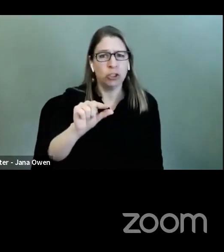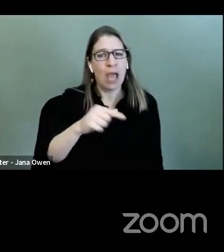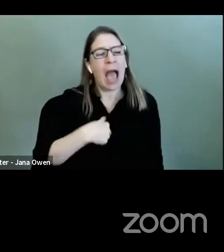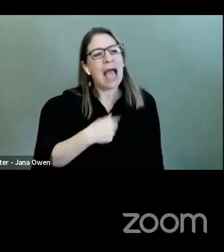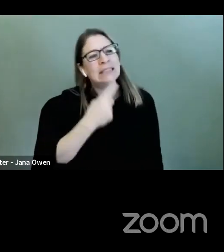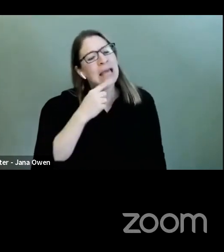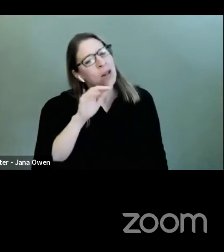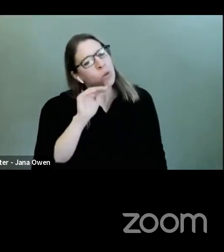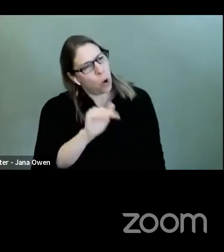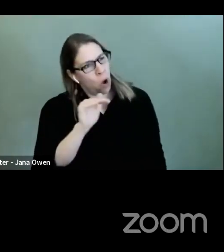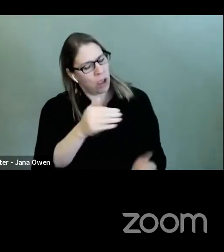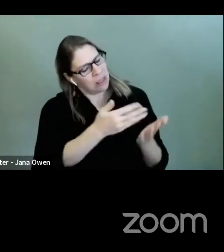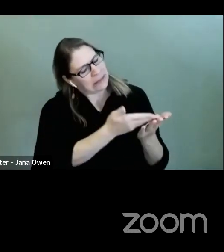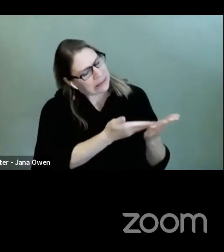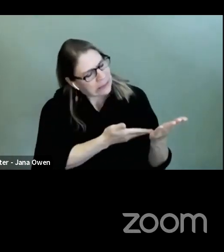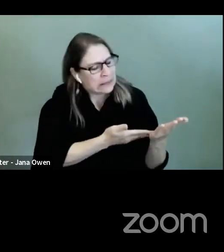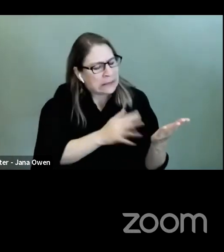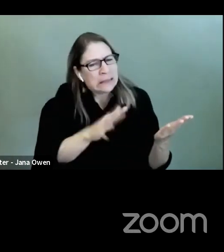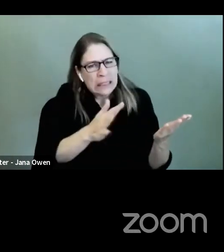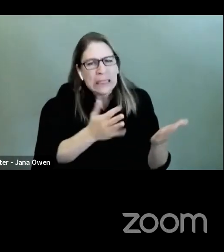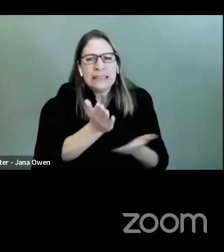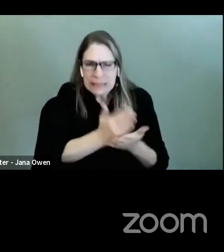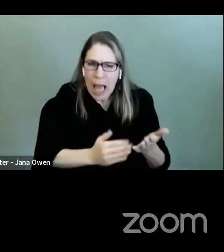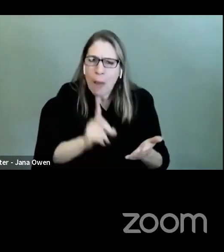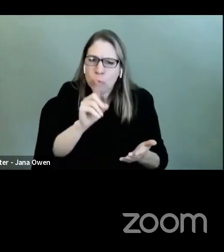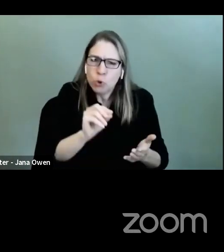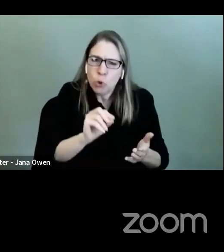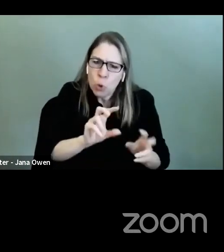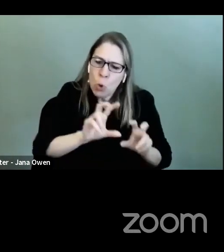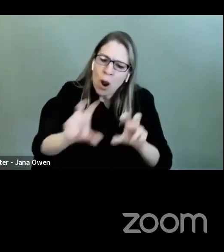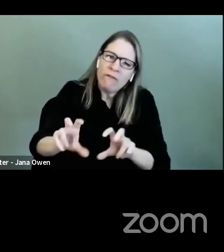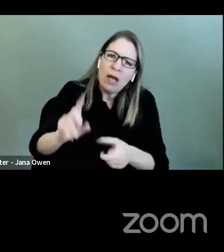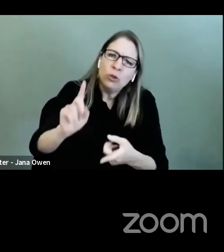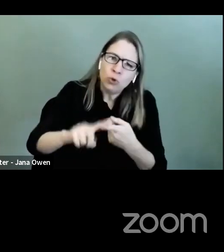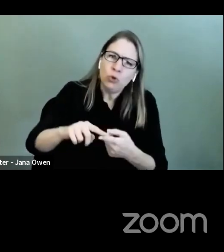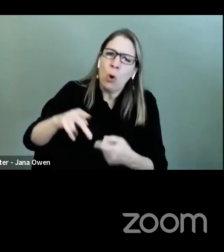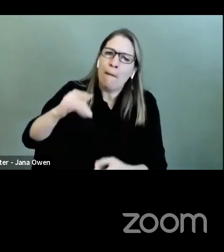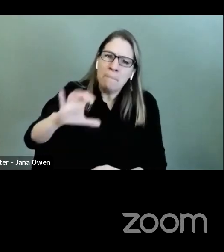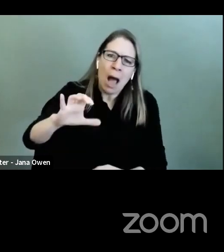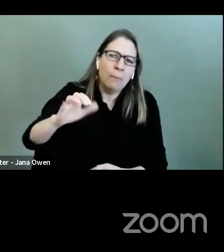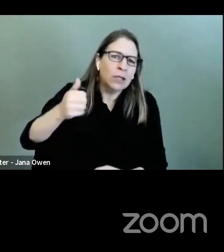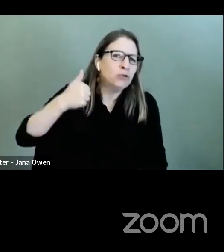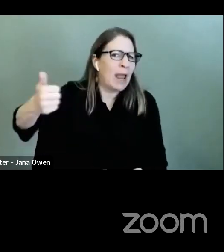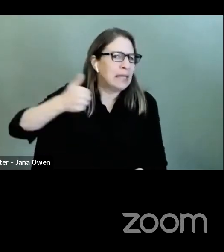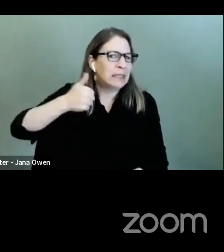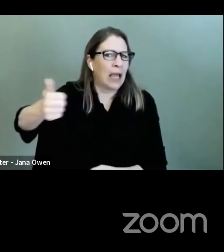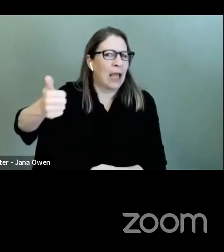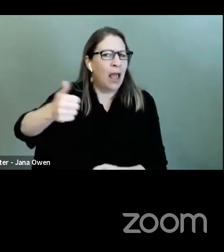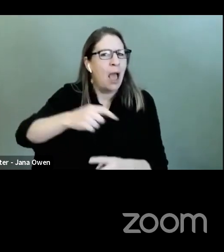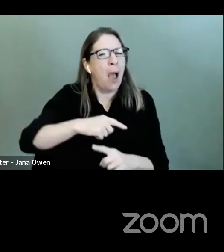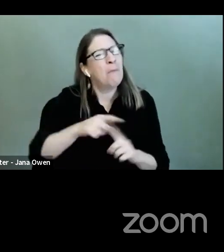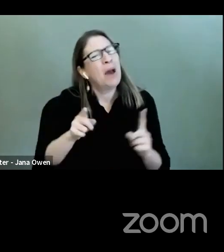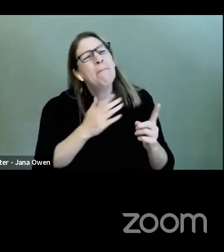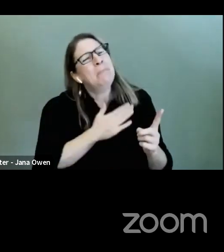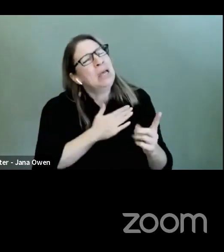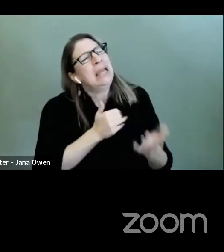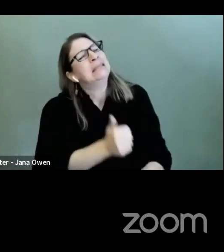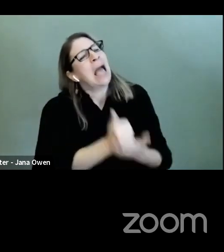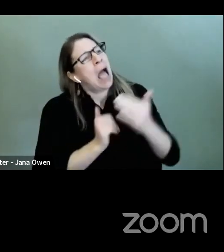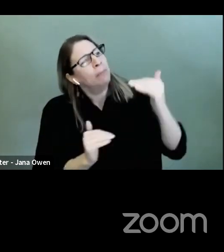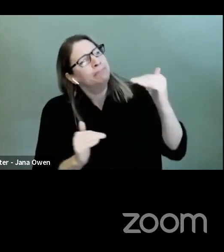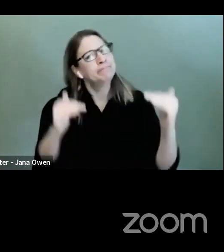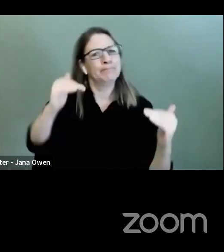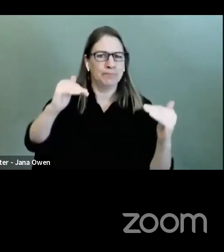great, but we have to actually ensure that they're equitably allocated because how many of us